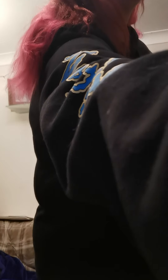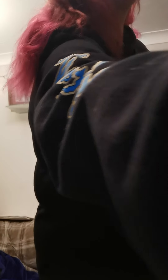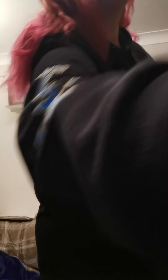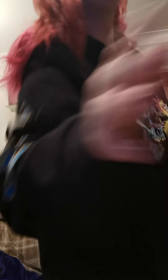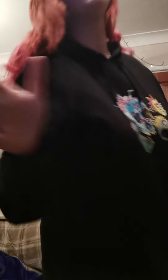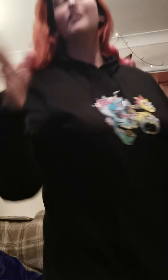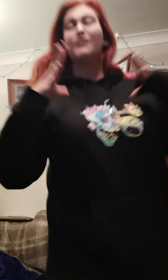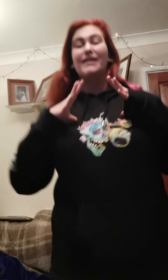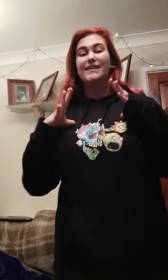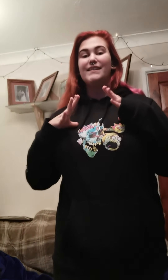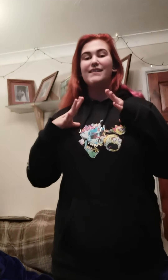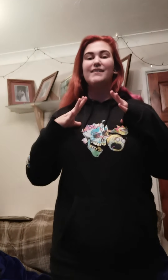Ready?